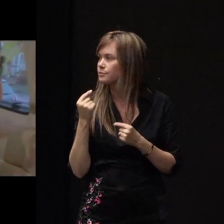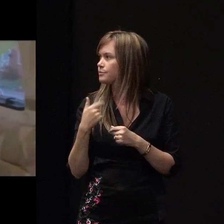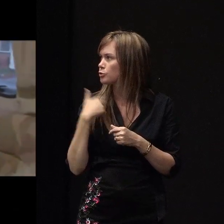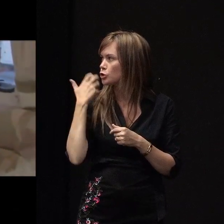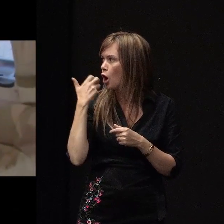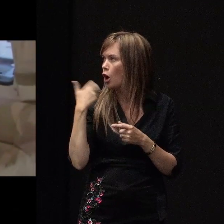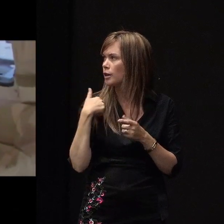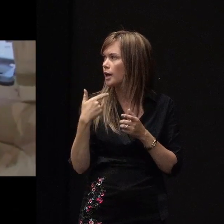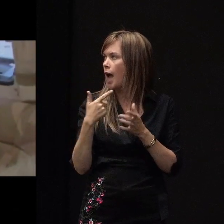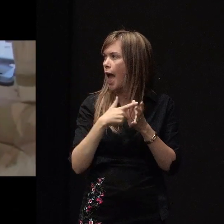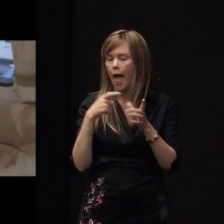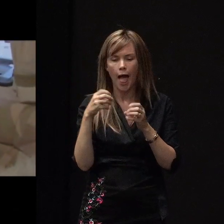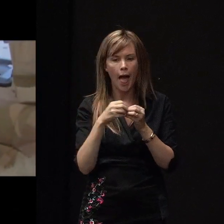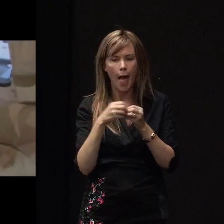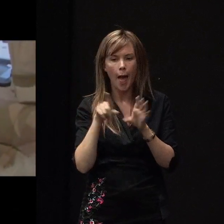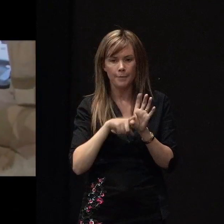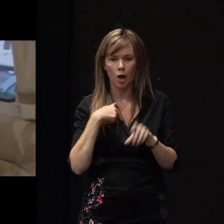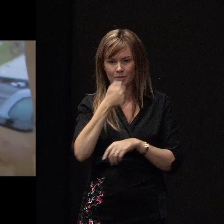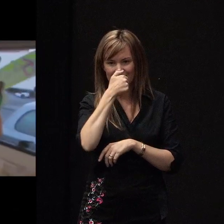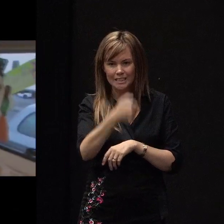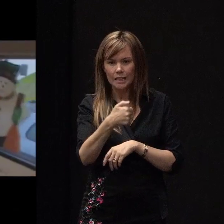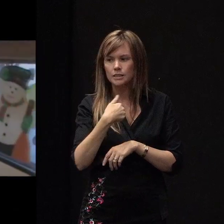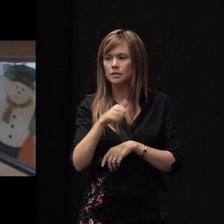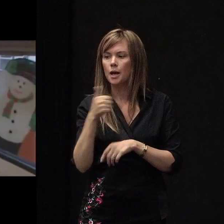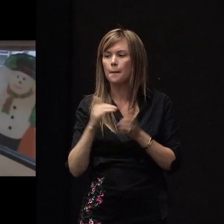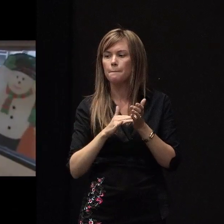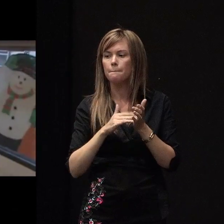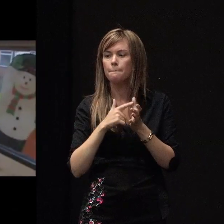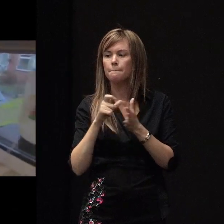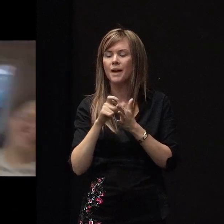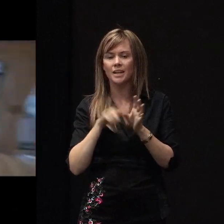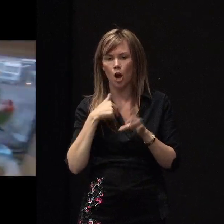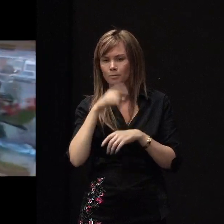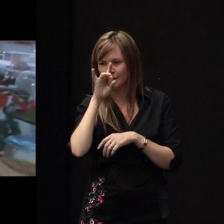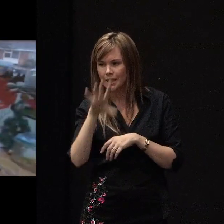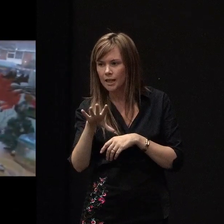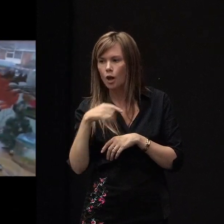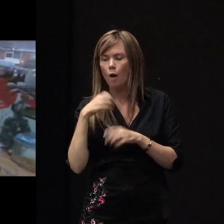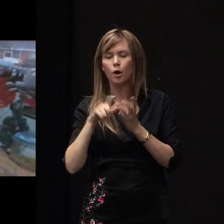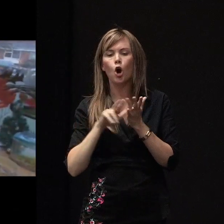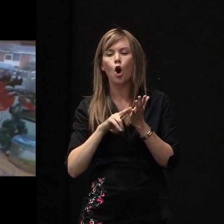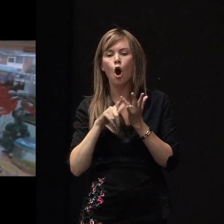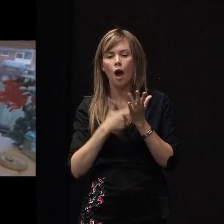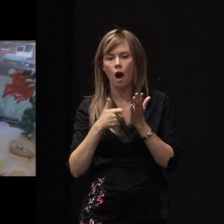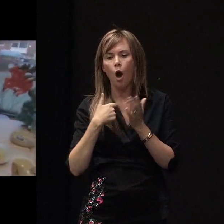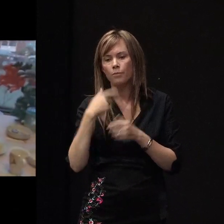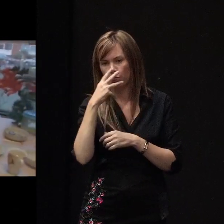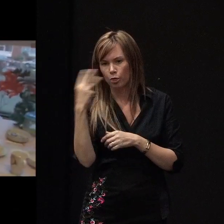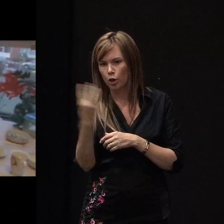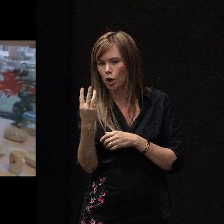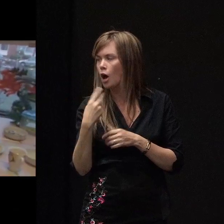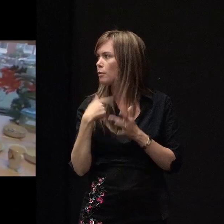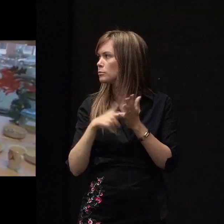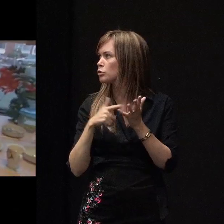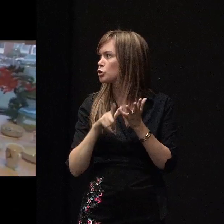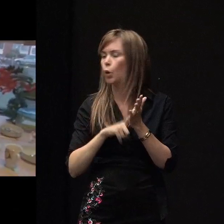I'm Laddie. I'm six. I'm Maddie, and I'm ten. I'm Connor, and I'm thirteen. And I'm